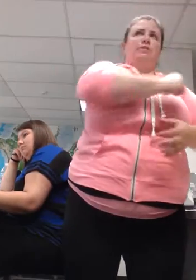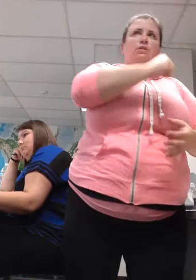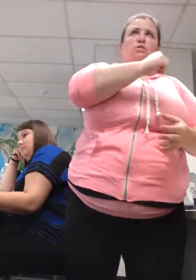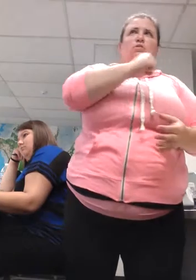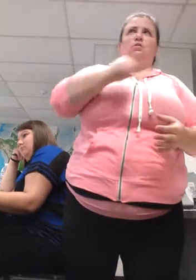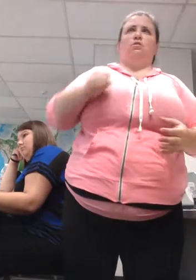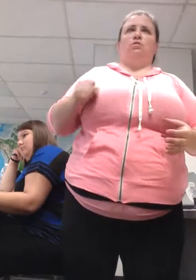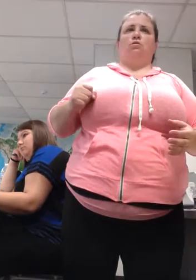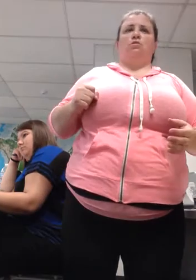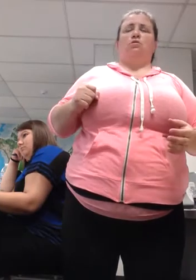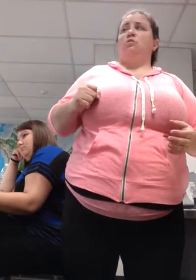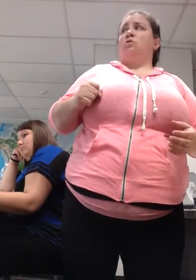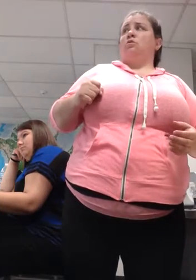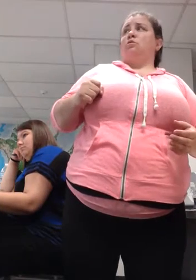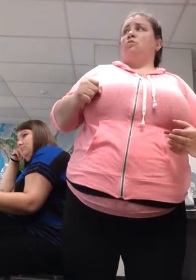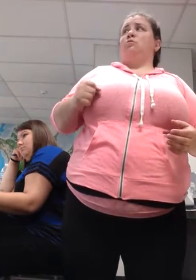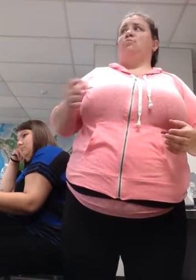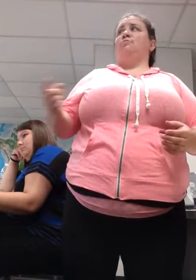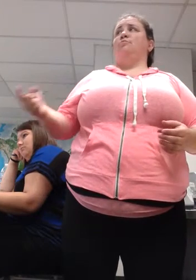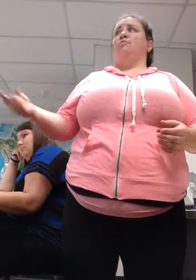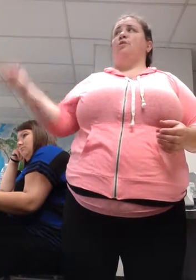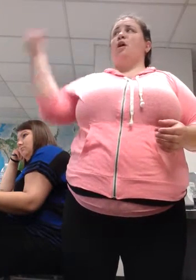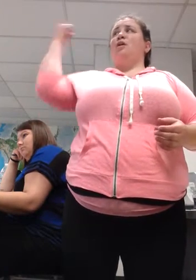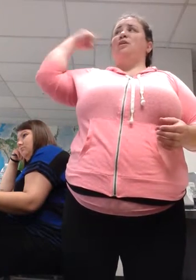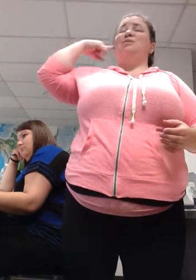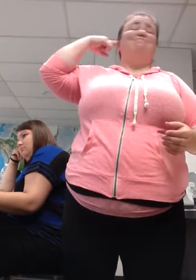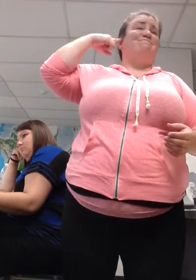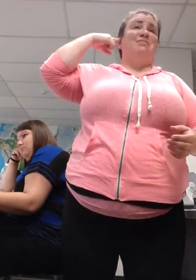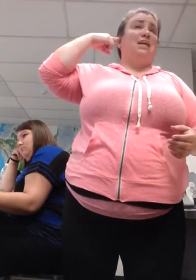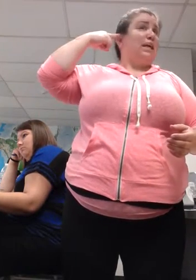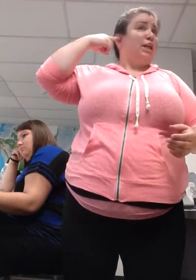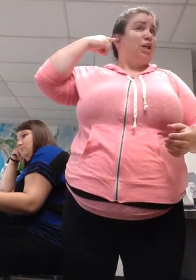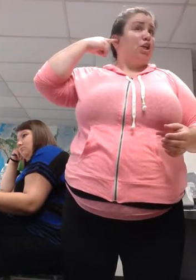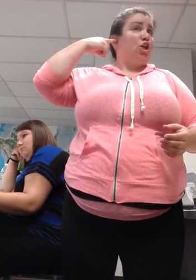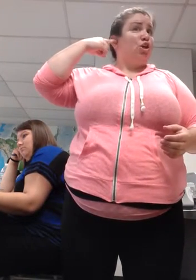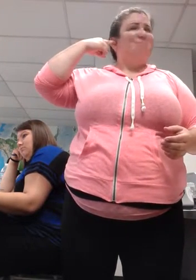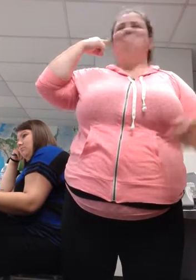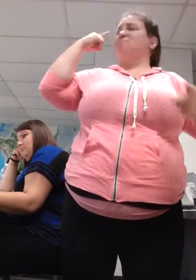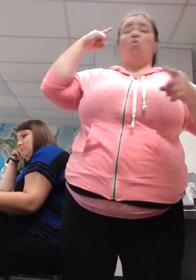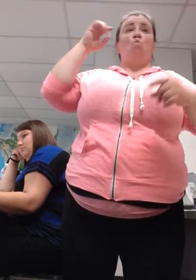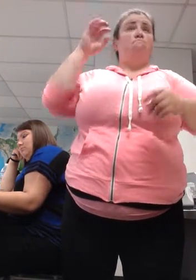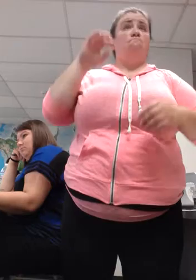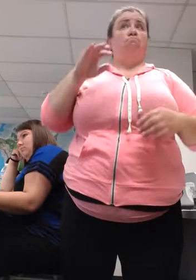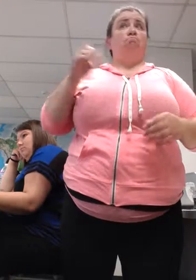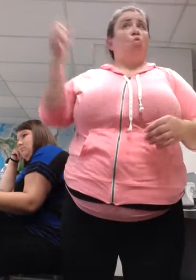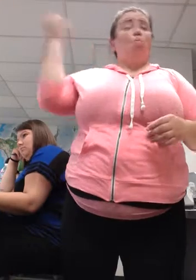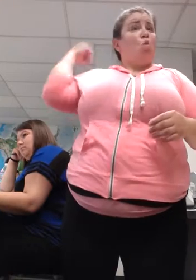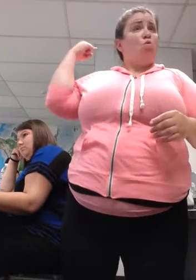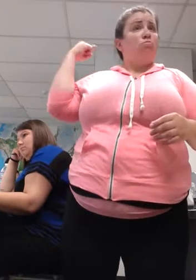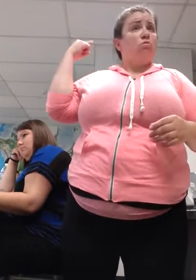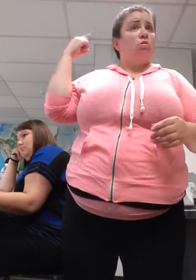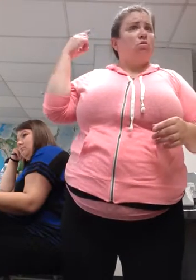Sometimes it won't be in the source. You won't hear it in the English. Then we, but it's implied.